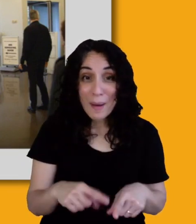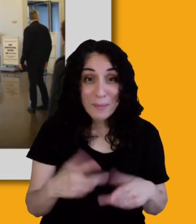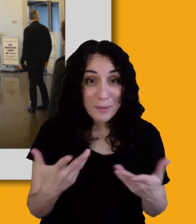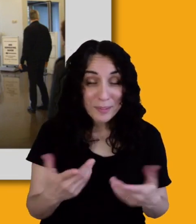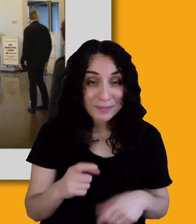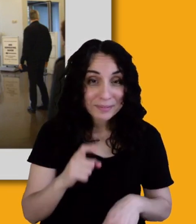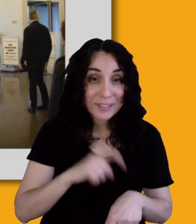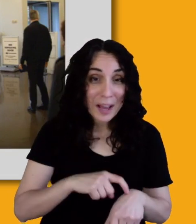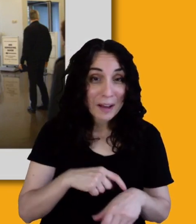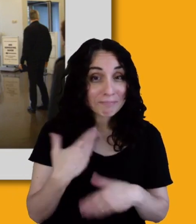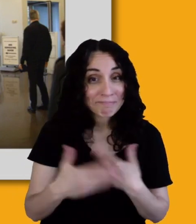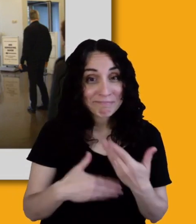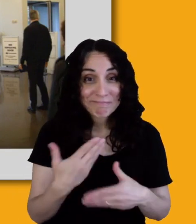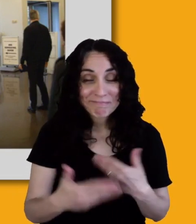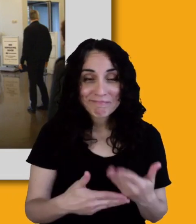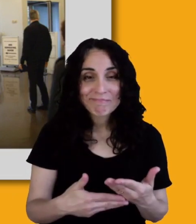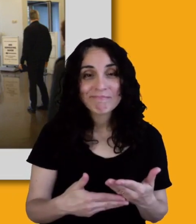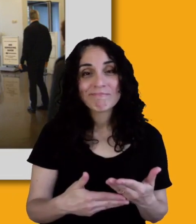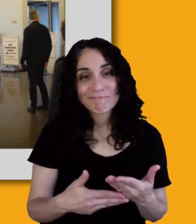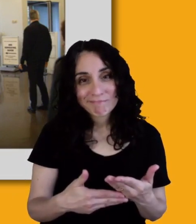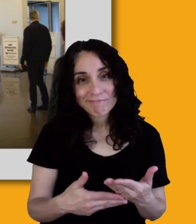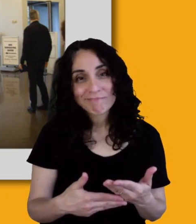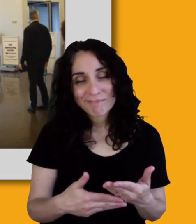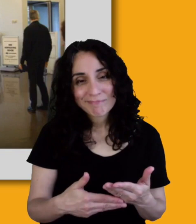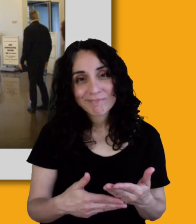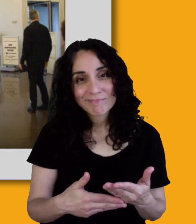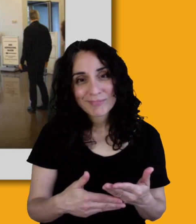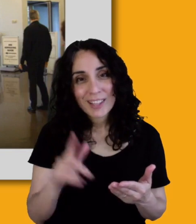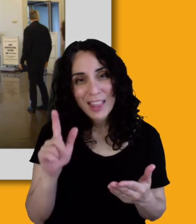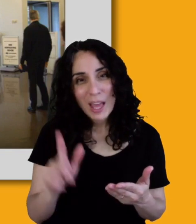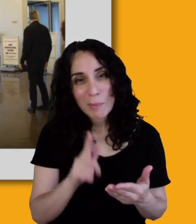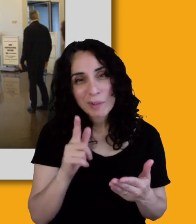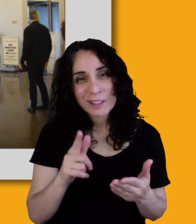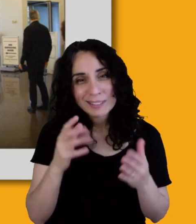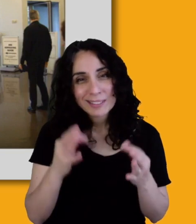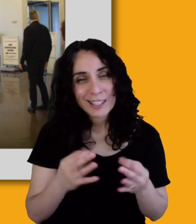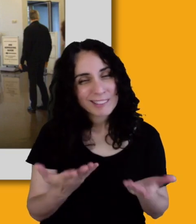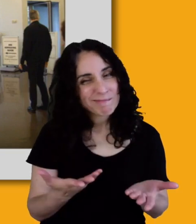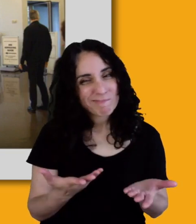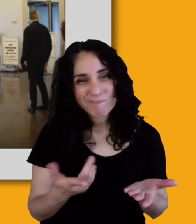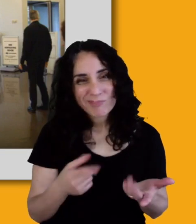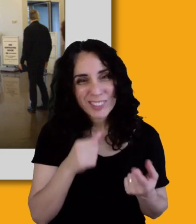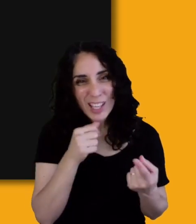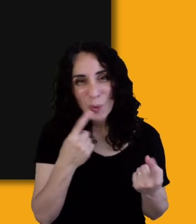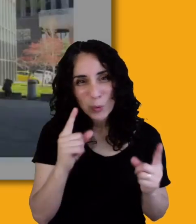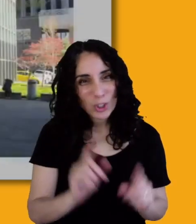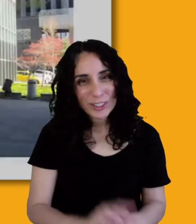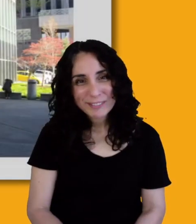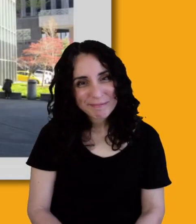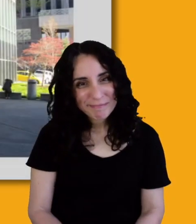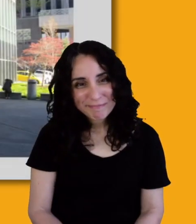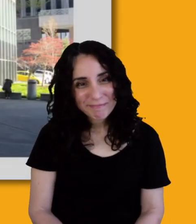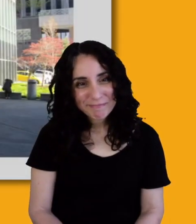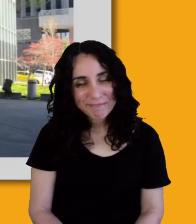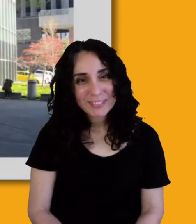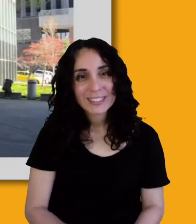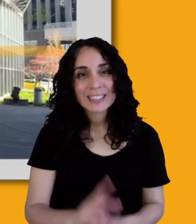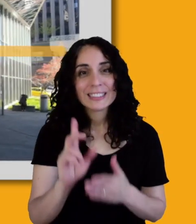um, they came back and they said, you know, this doesn't work. And they redesigned the outside of the